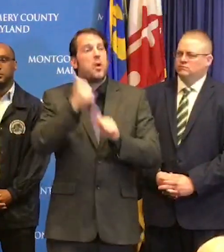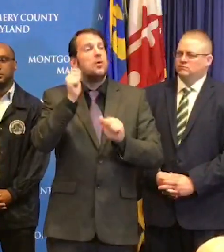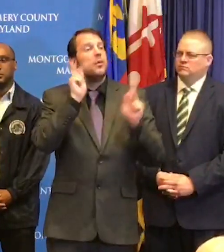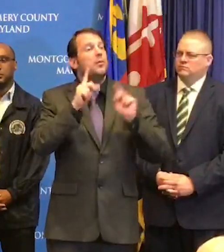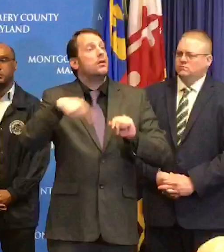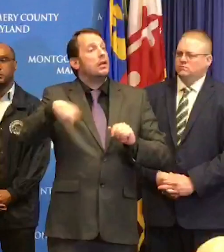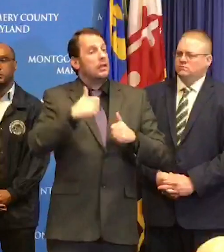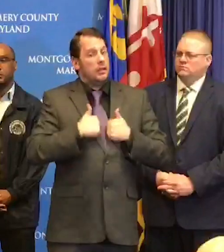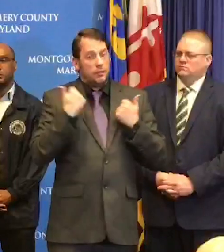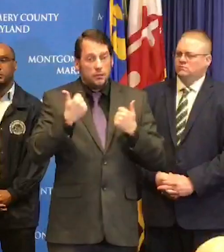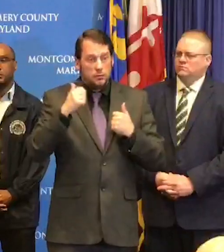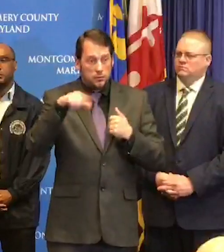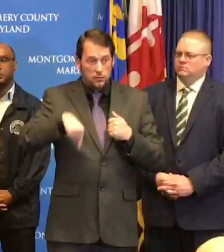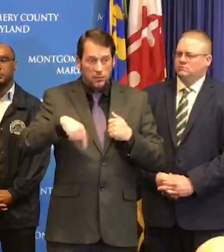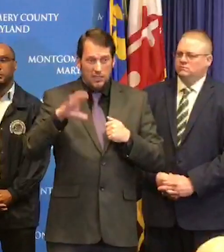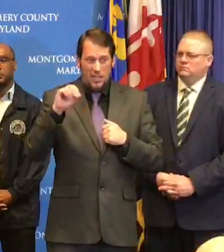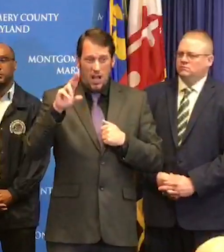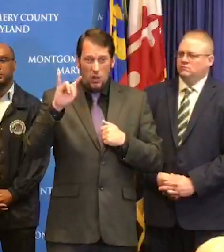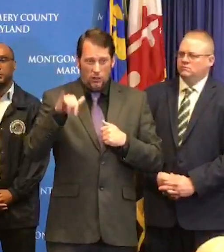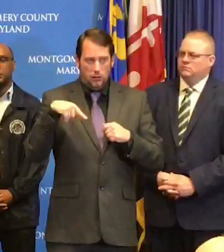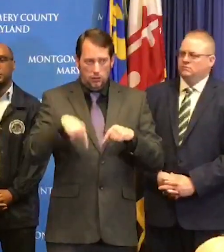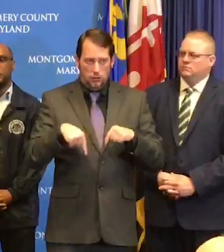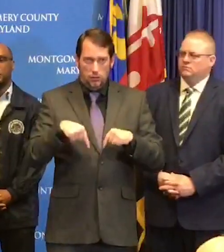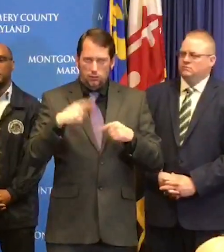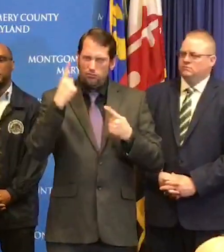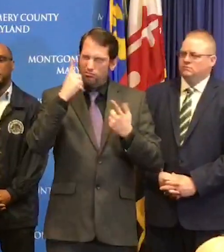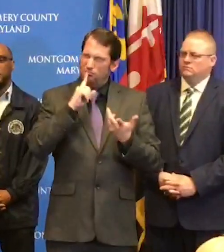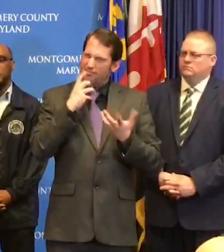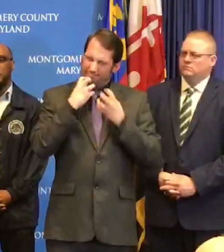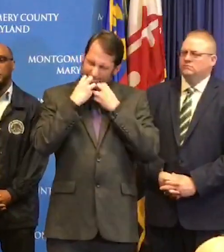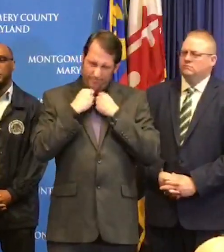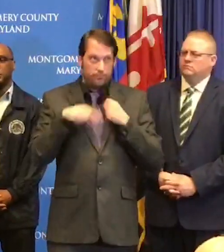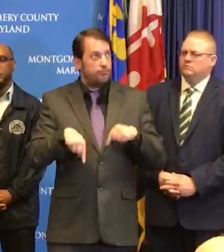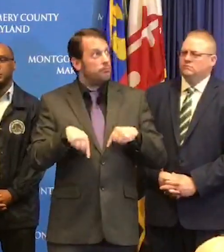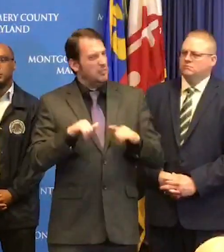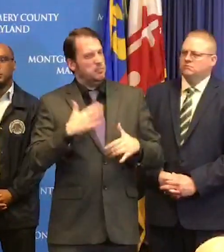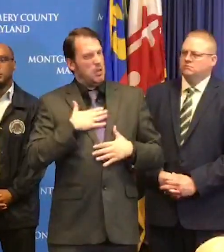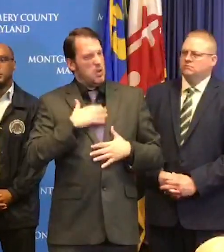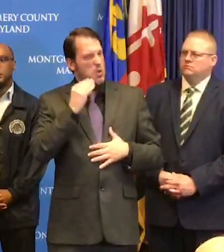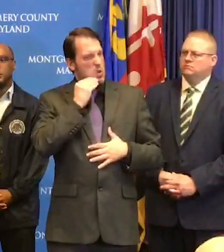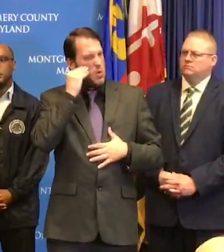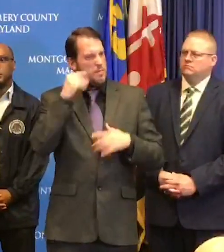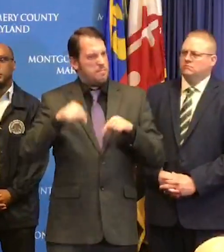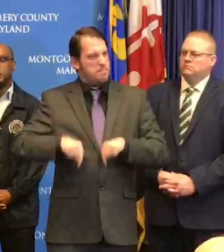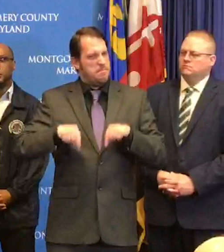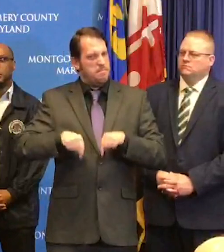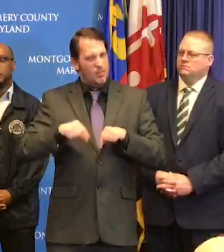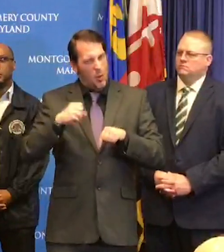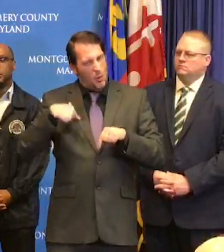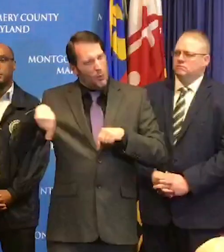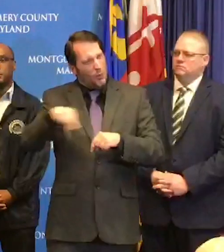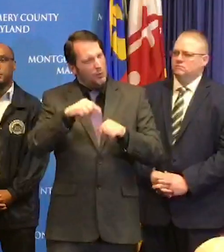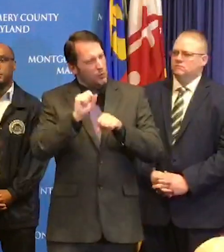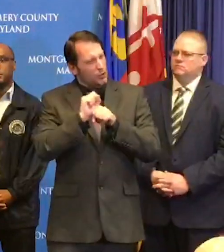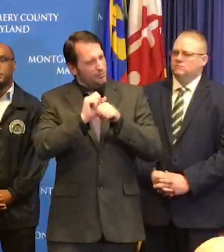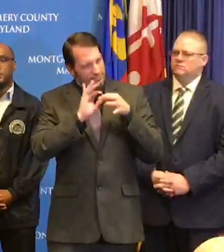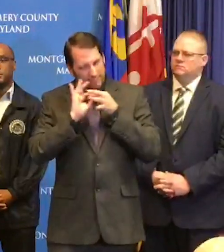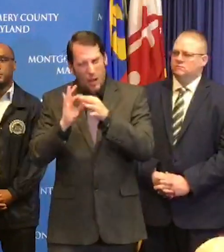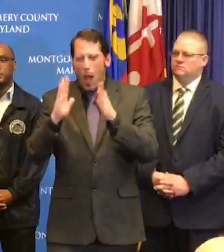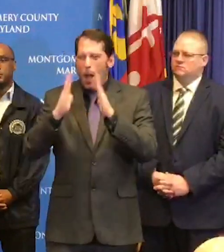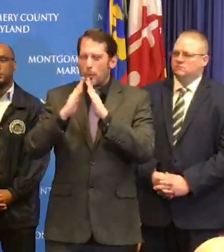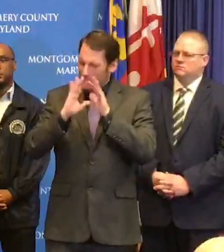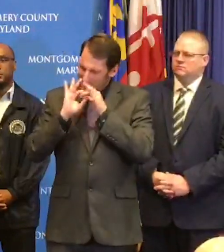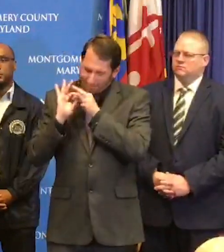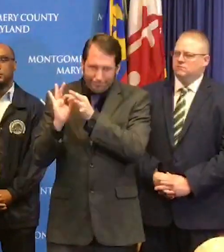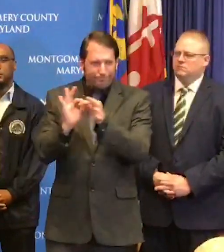home and who share our concern for the welfare of their fellow residents here will take that into consideration. But we hope that this is